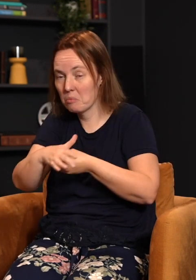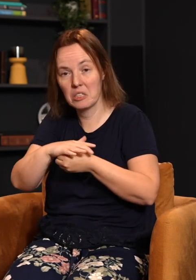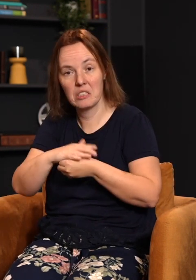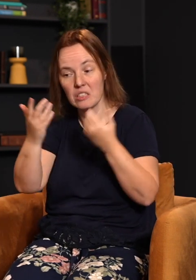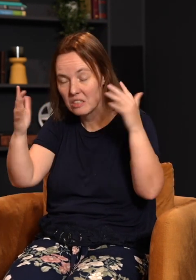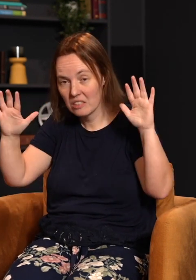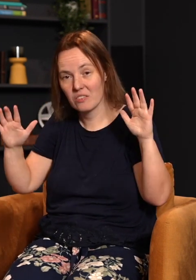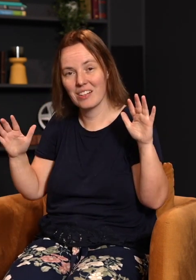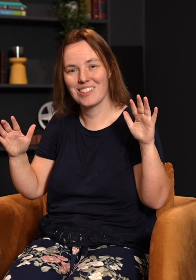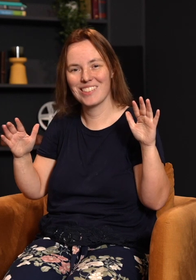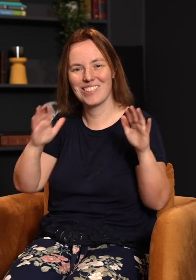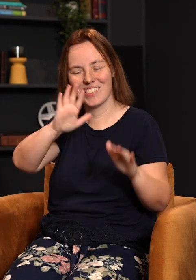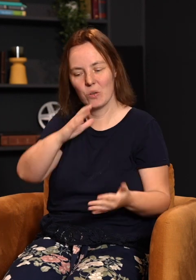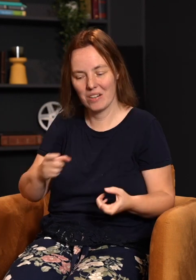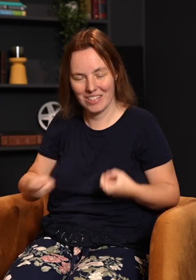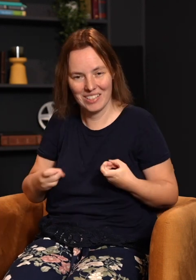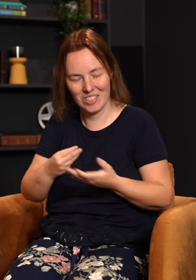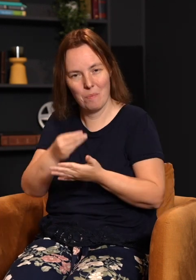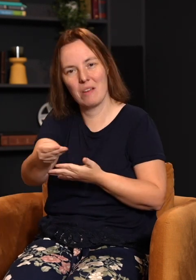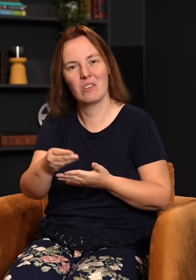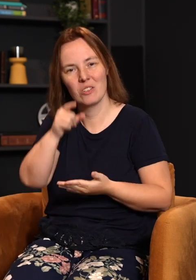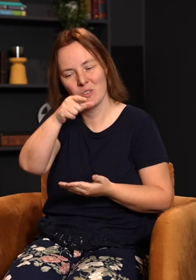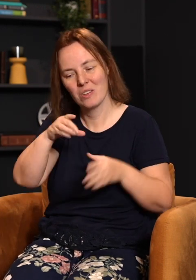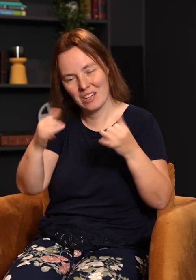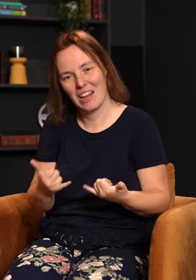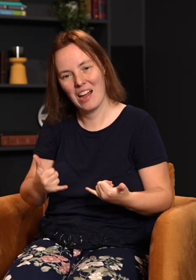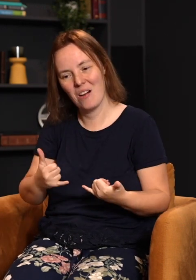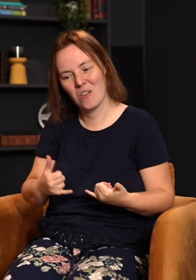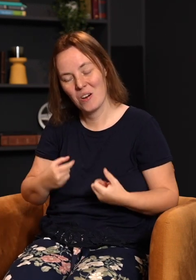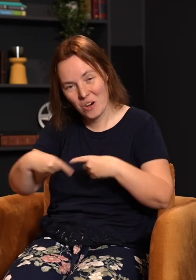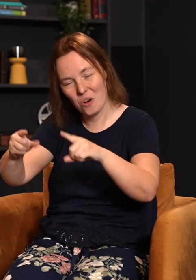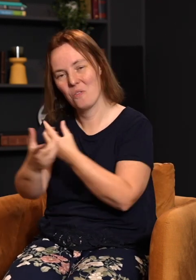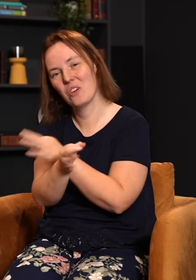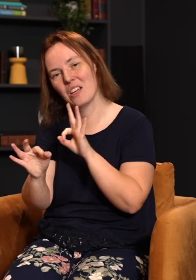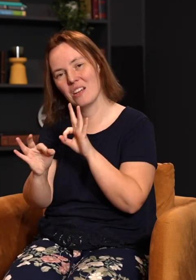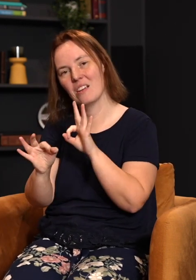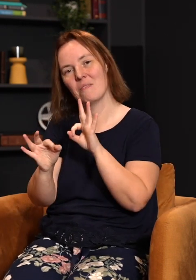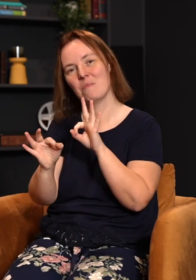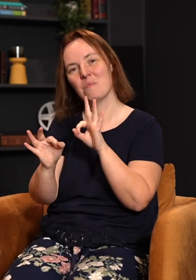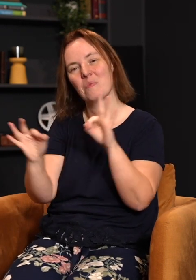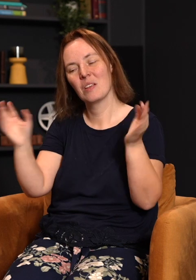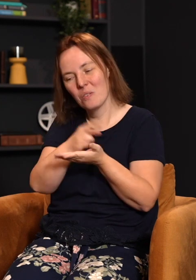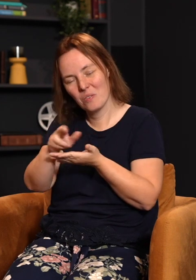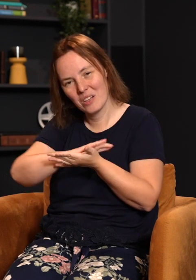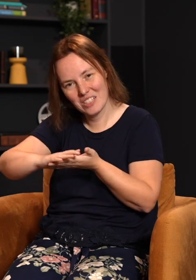sins are paid for. You can now go free. Righteousness and peace have kissed.